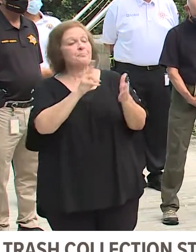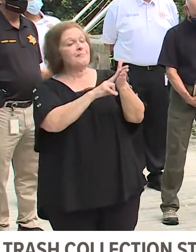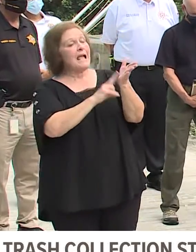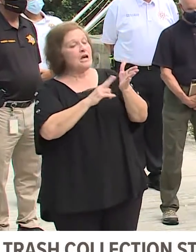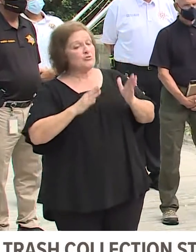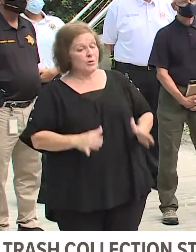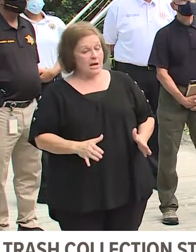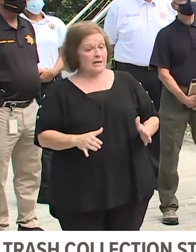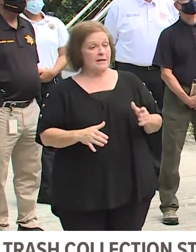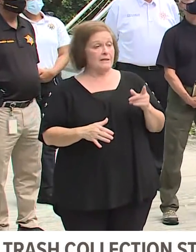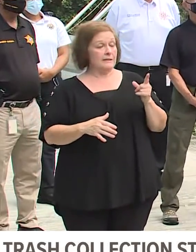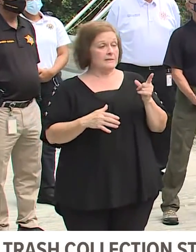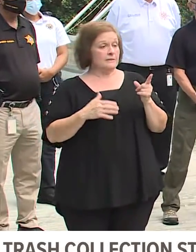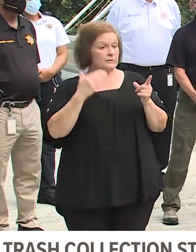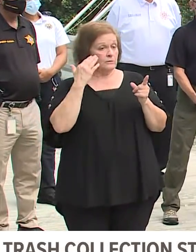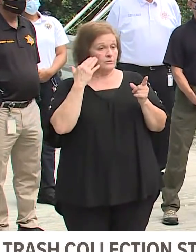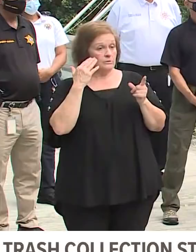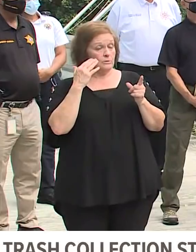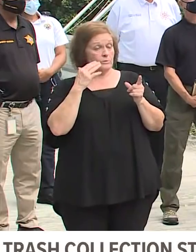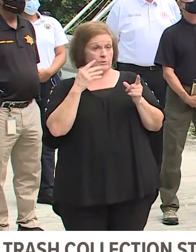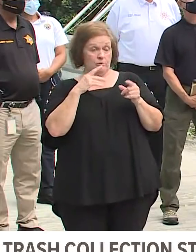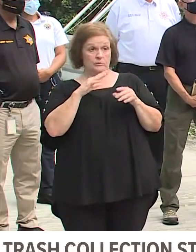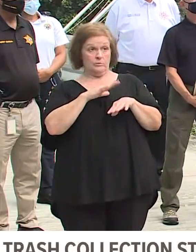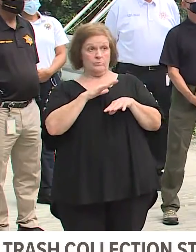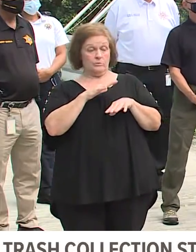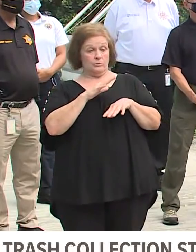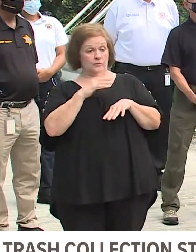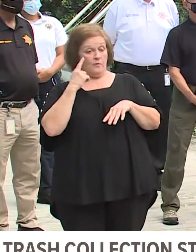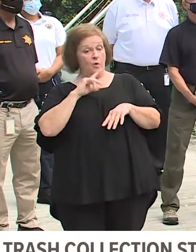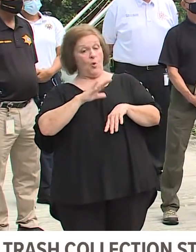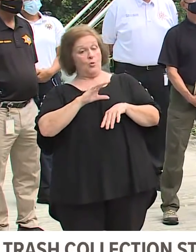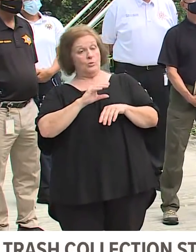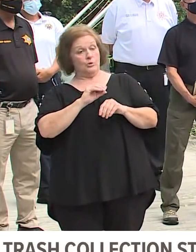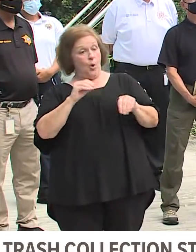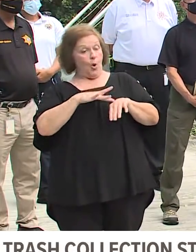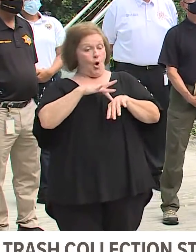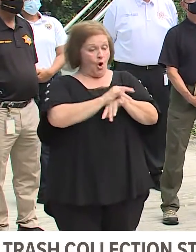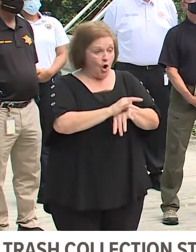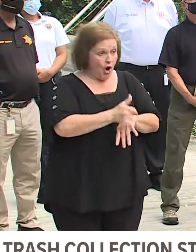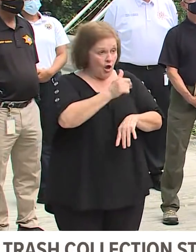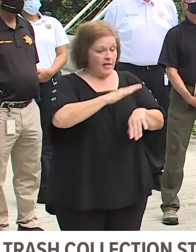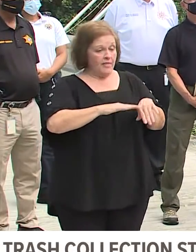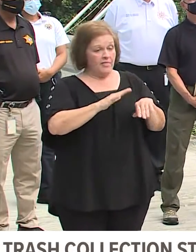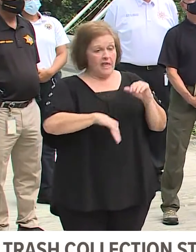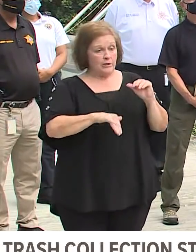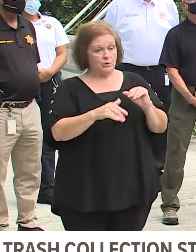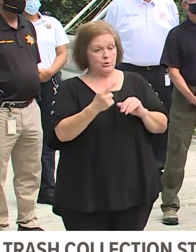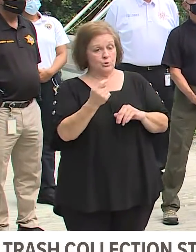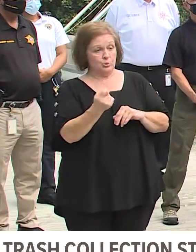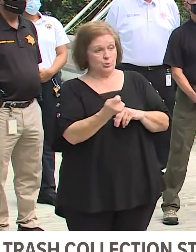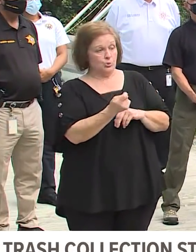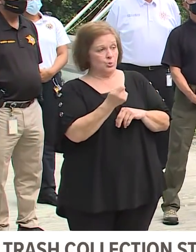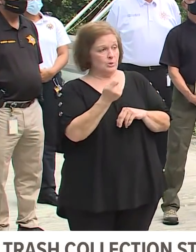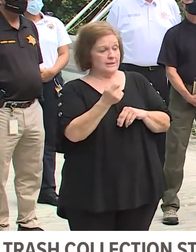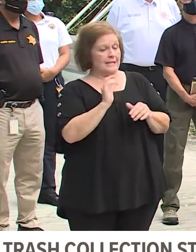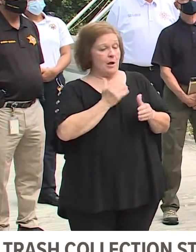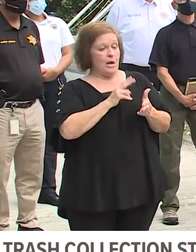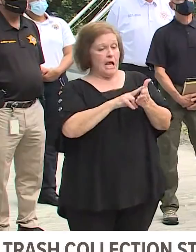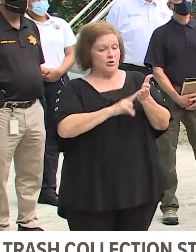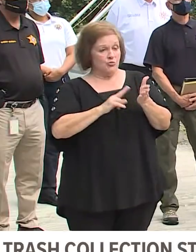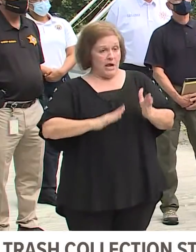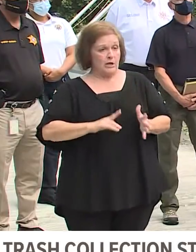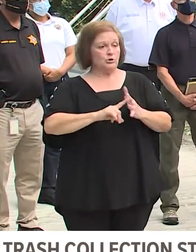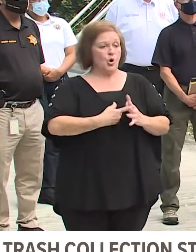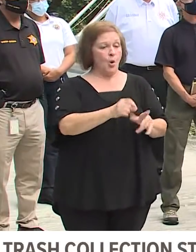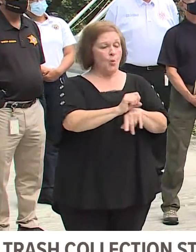no earlier than Tuesday for all active job sites no earlier than Tuesday are our contractors gonna